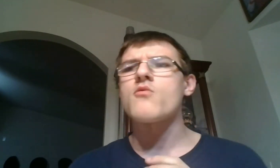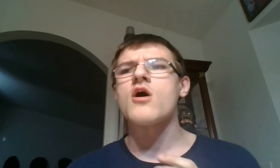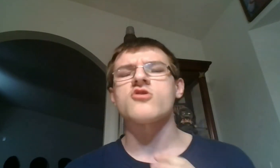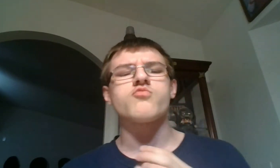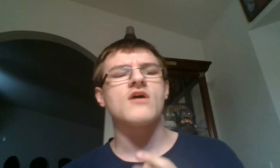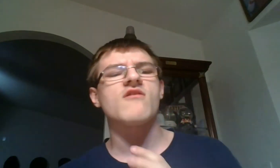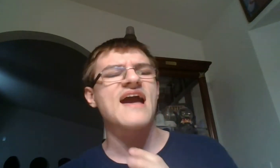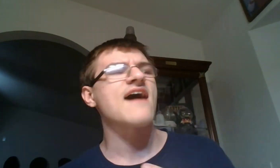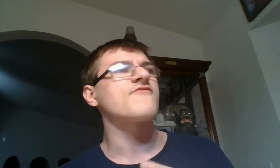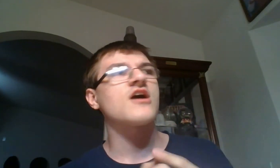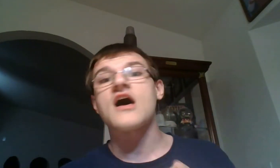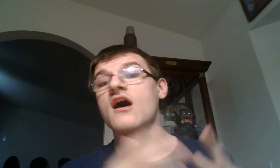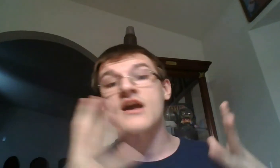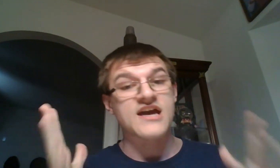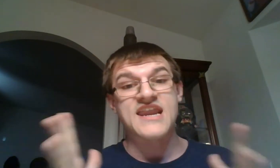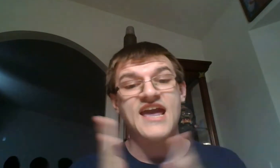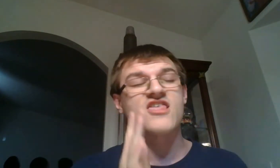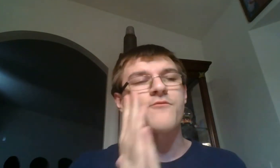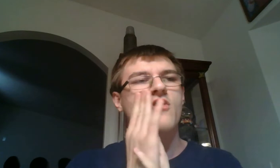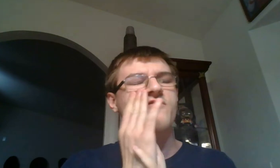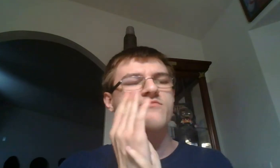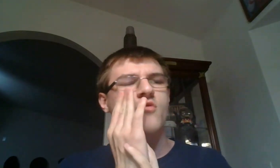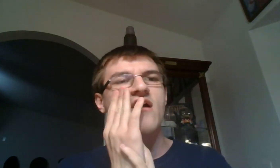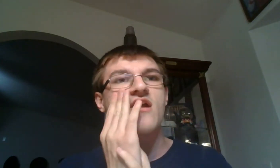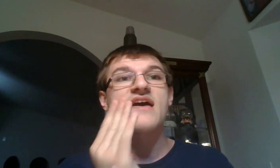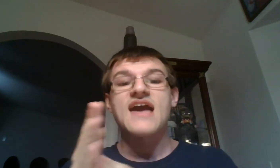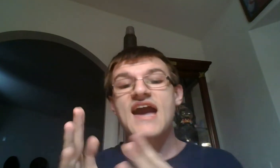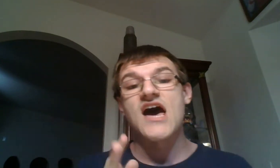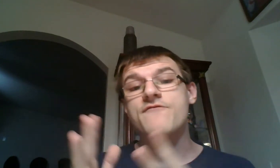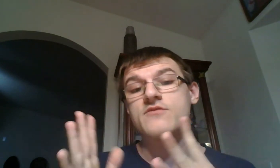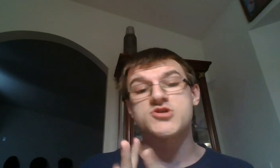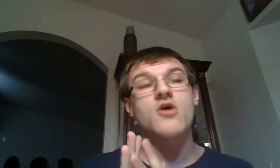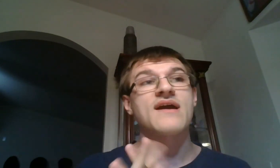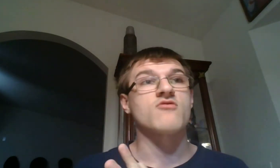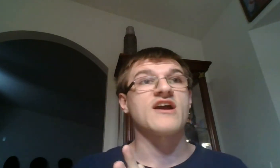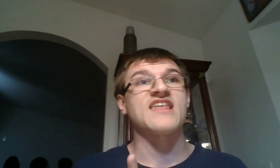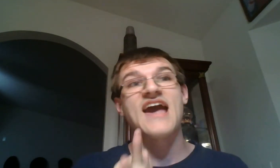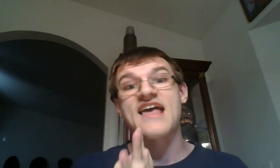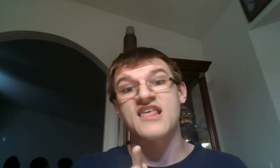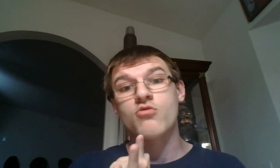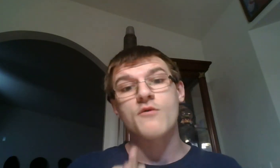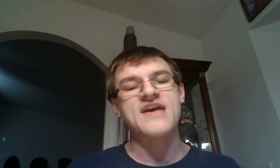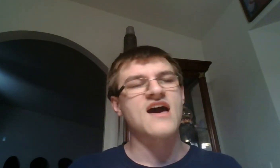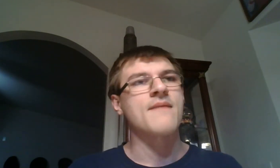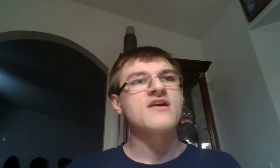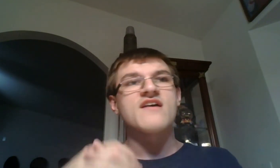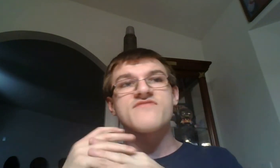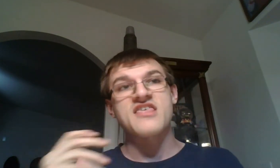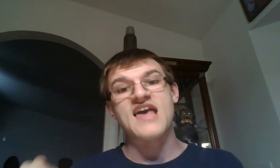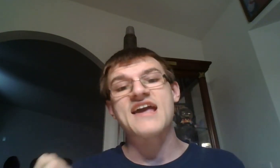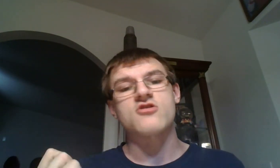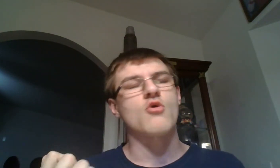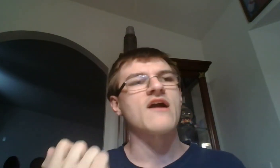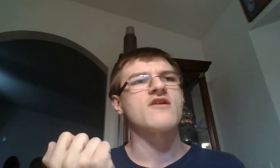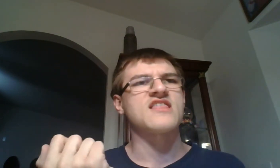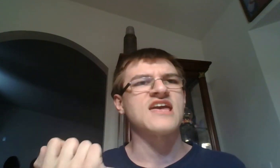Walsh will have enhanced support from Toyota and help from Joe Gibbs Racing as this will become the second Toyota team.